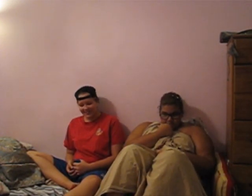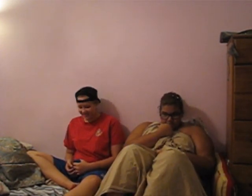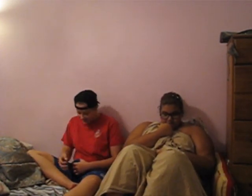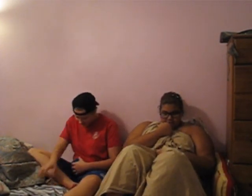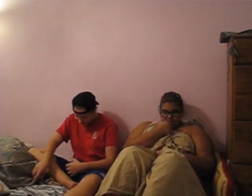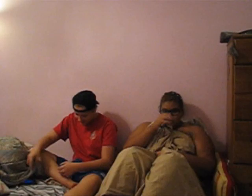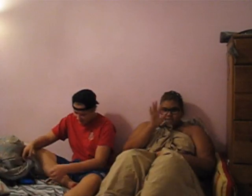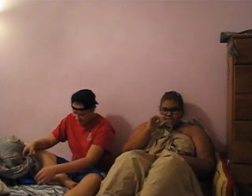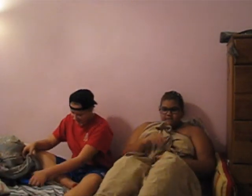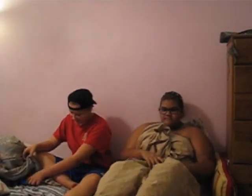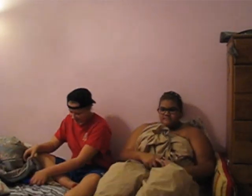Take it off now